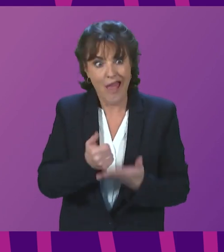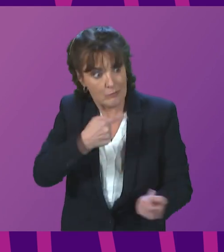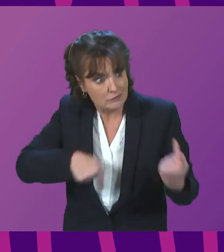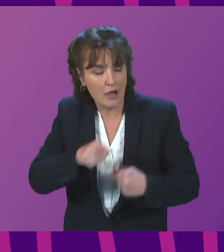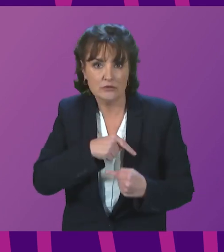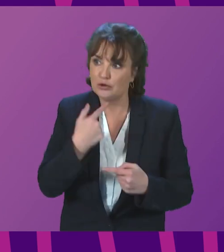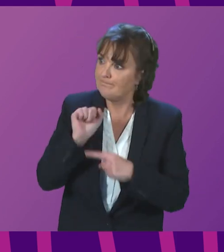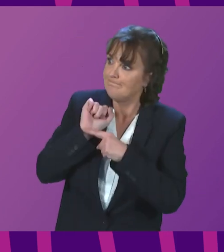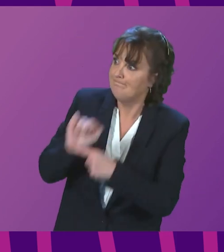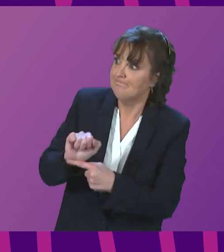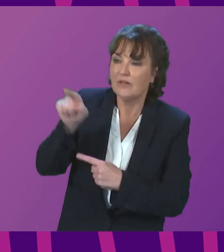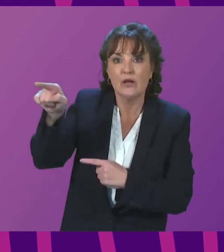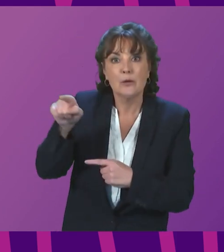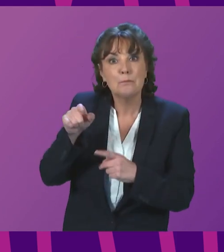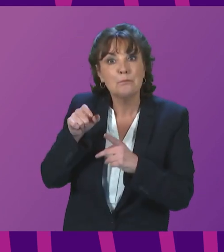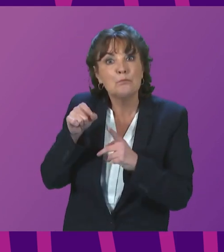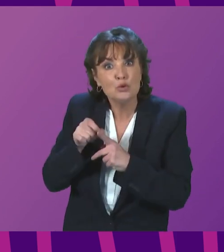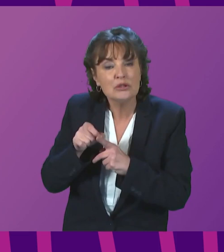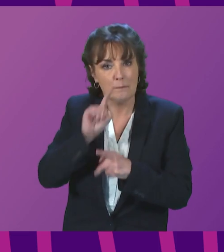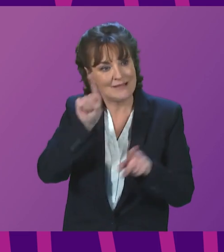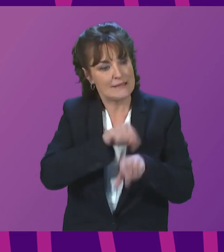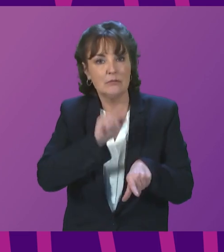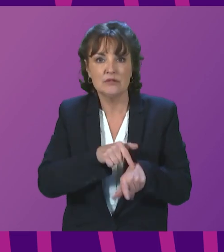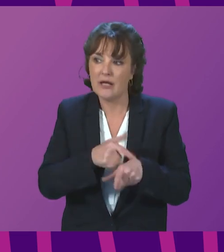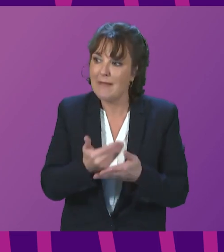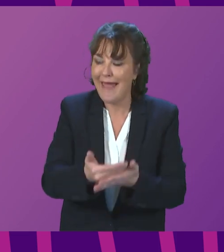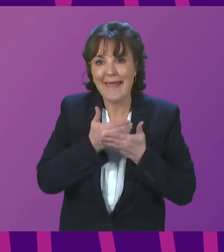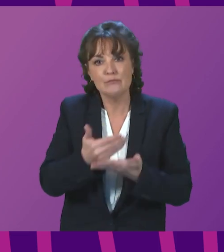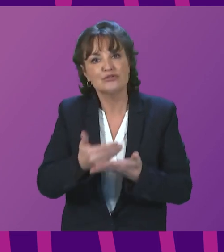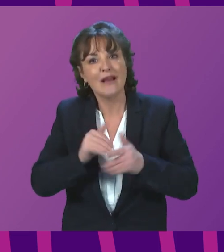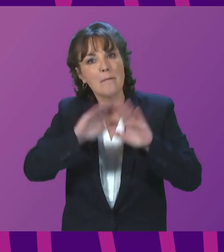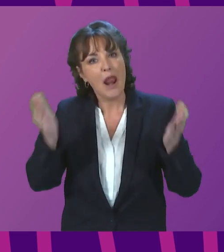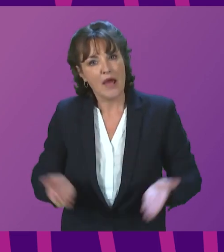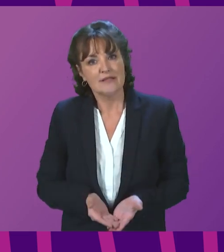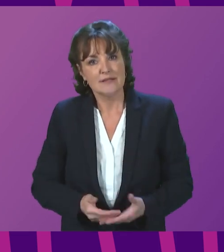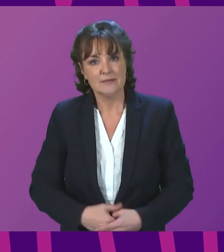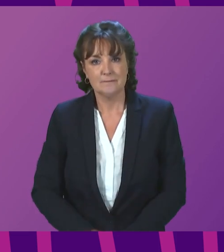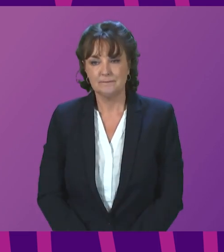but of ensuring energy security and also protecting our planet. Thank you.